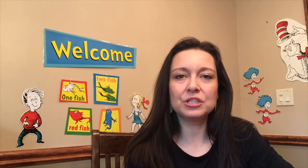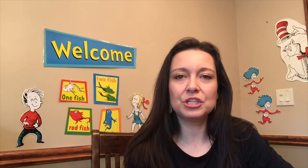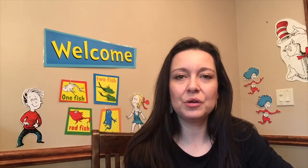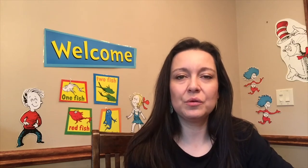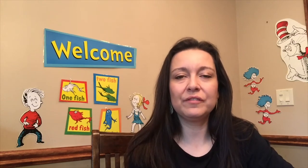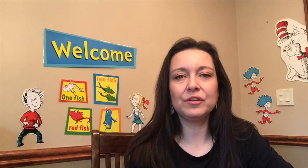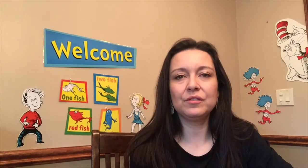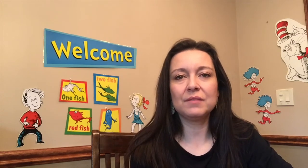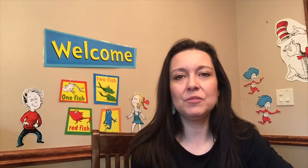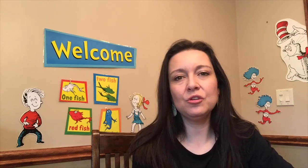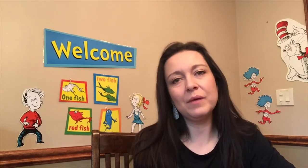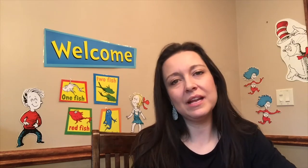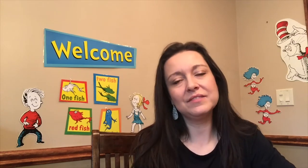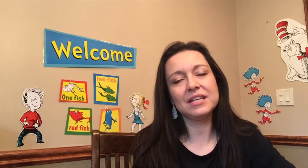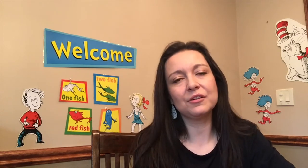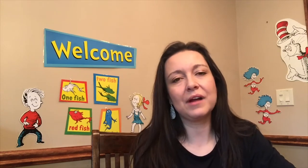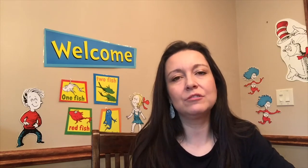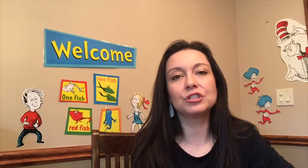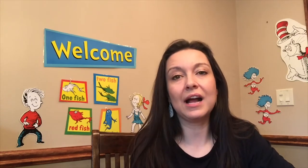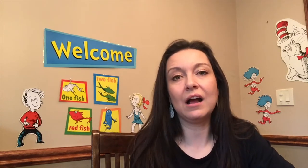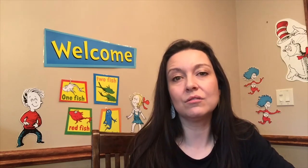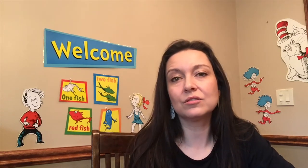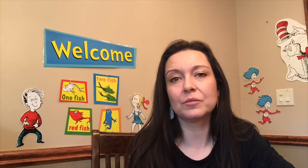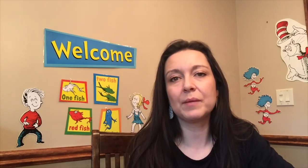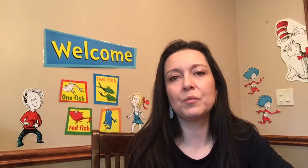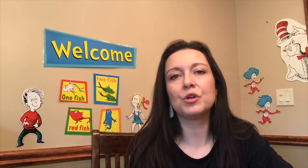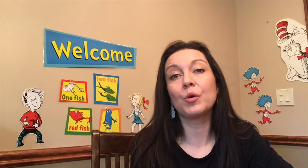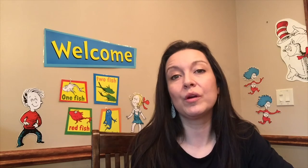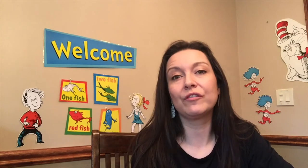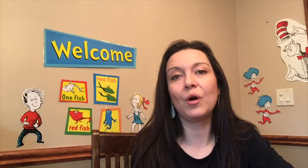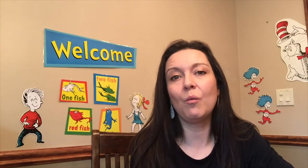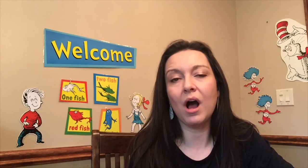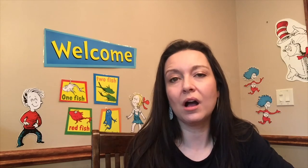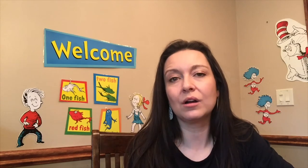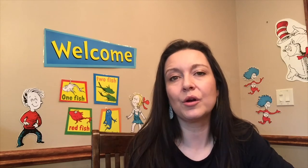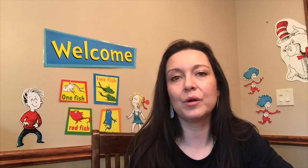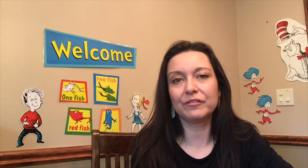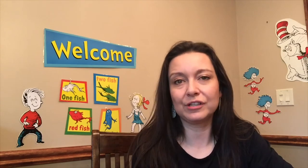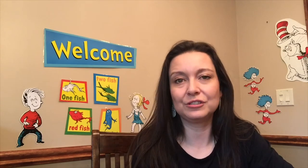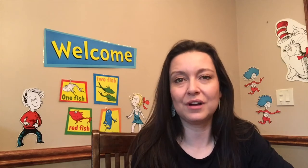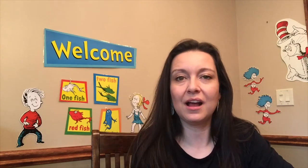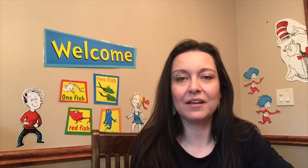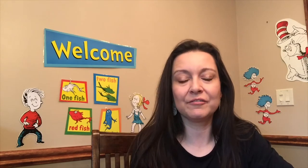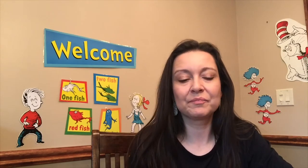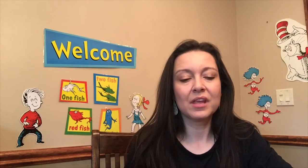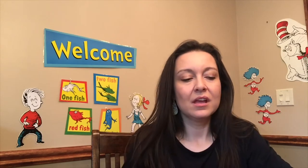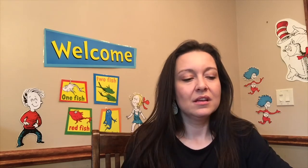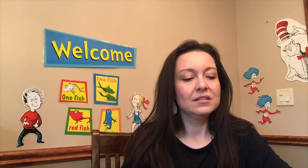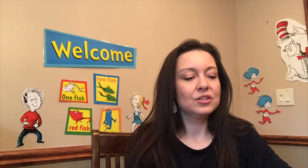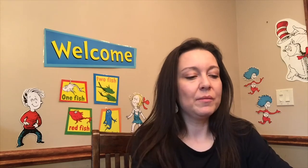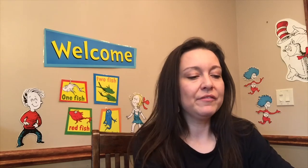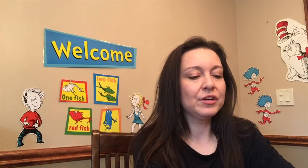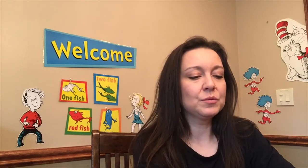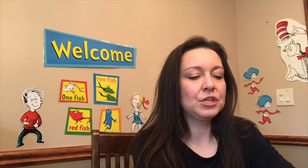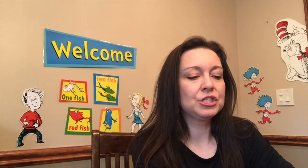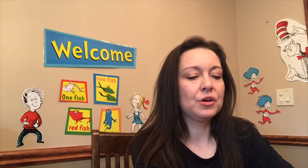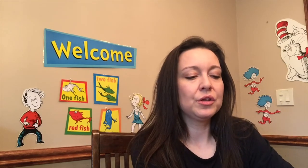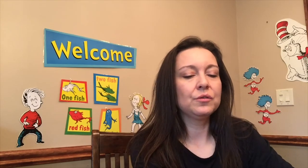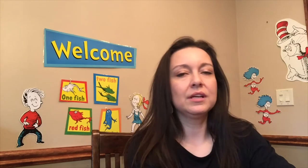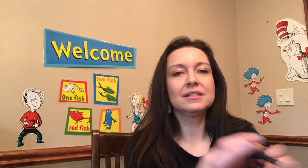to show you a few that you might have seen around your house or maybe when you're going for a walk or going for a drive so my first one to show you is